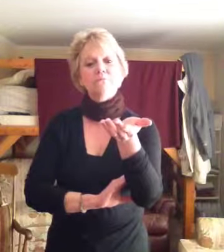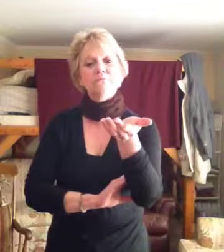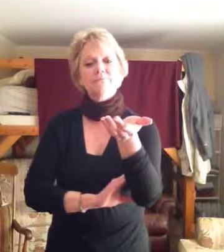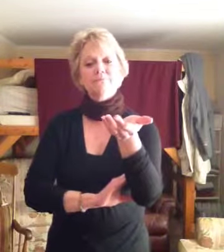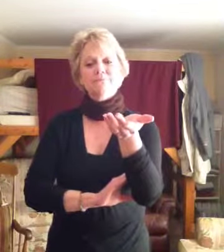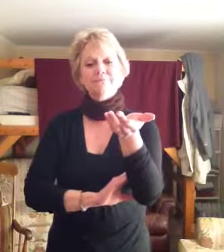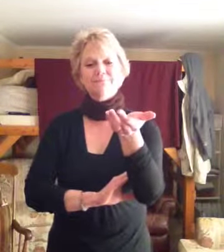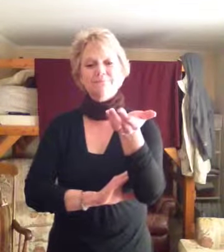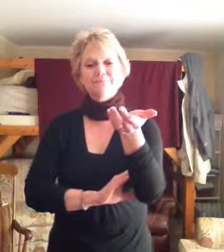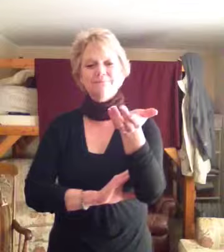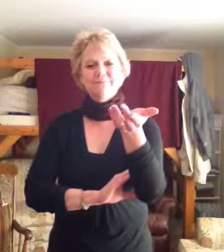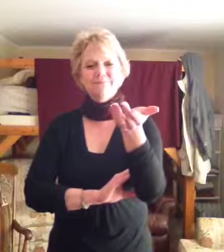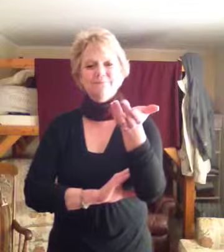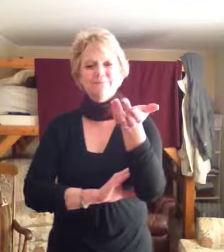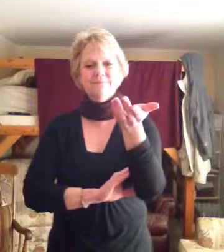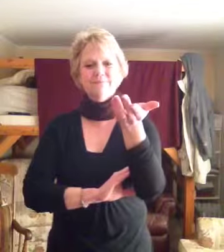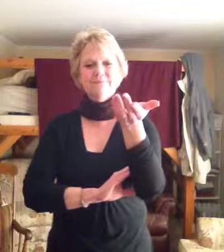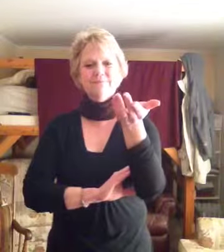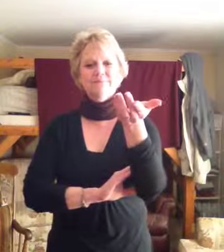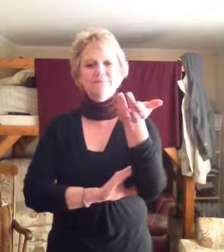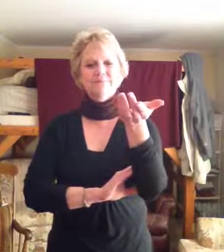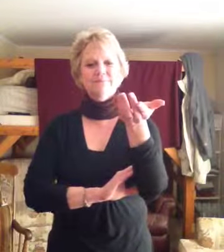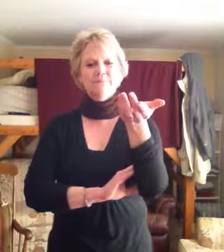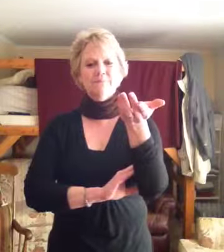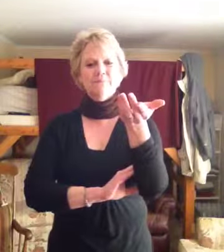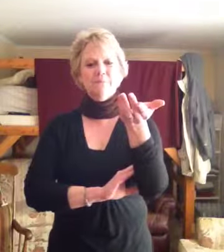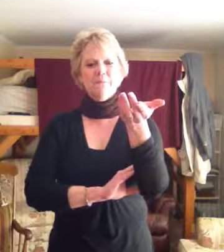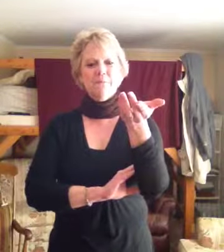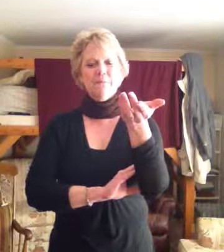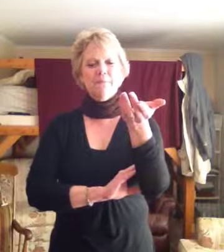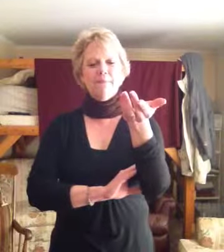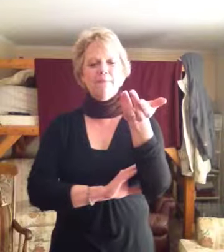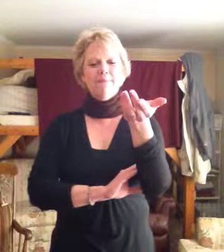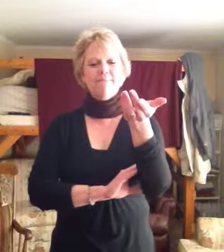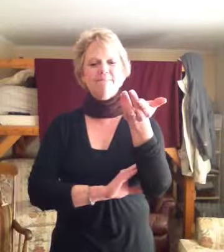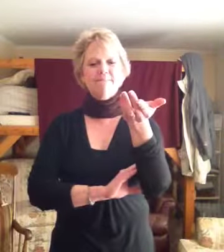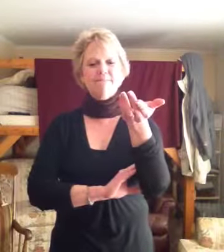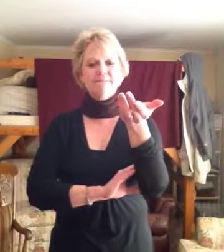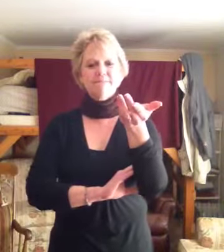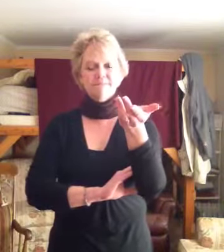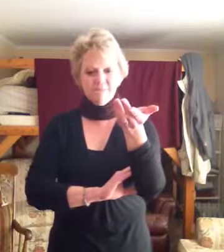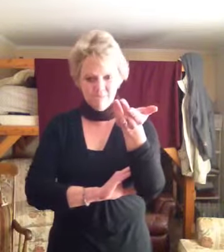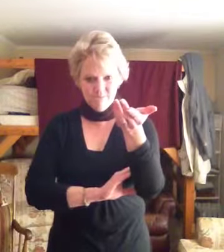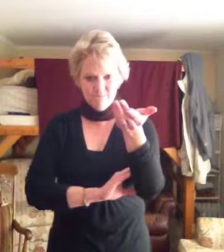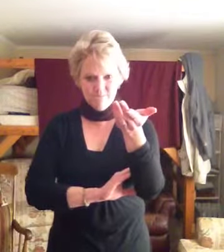And you think only for the lucky and the